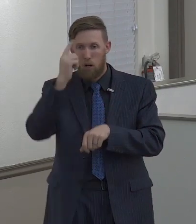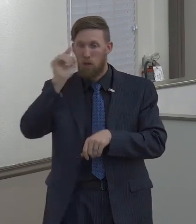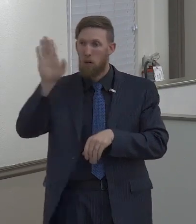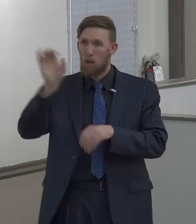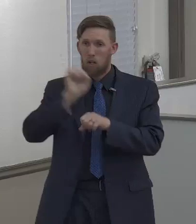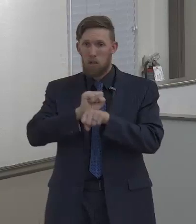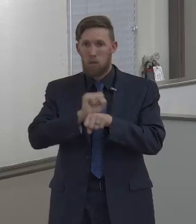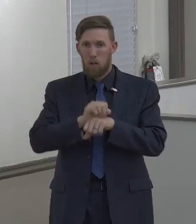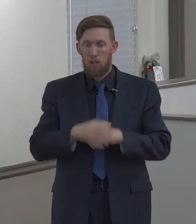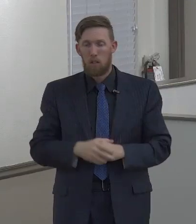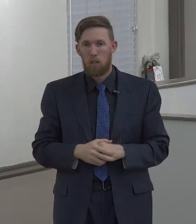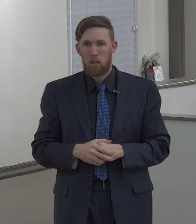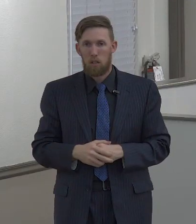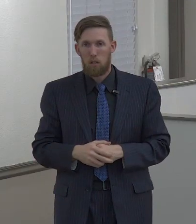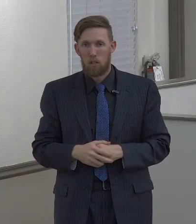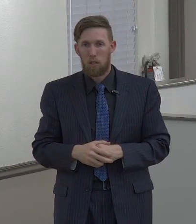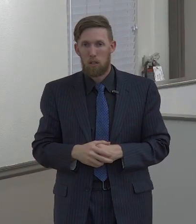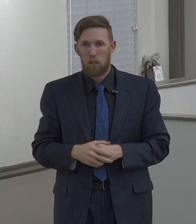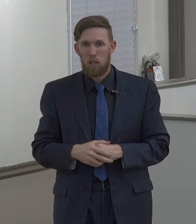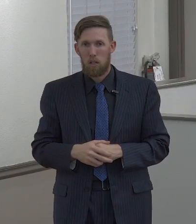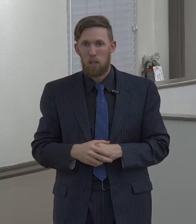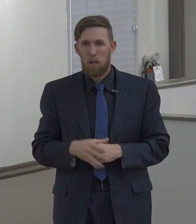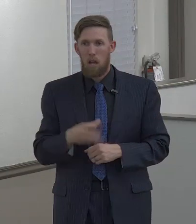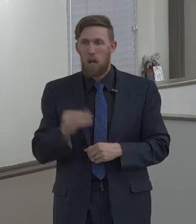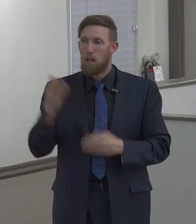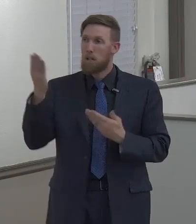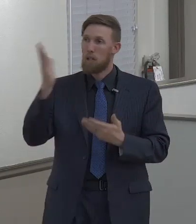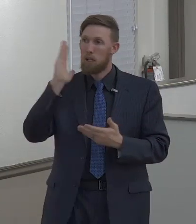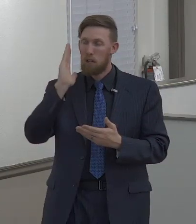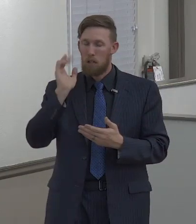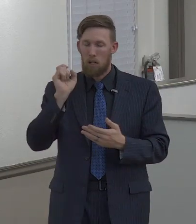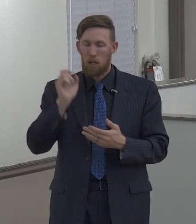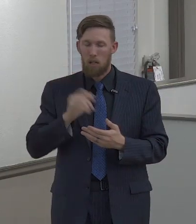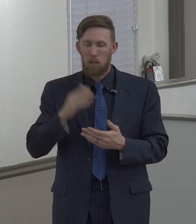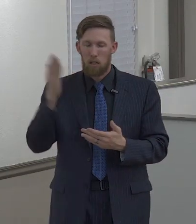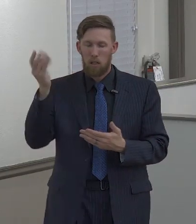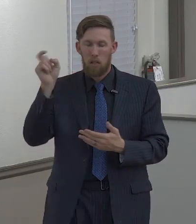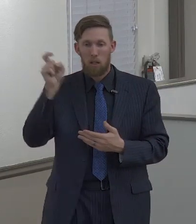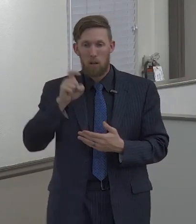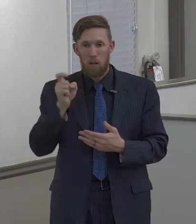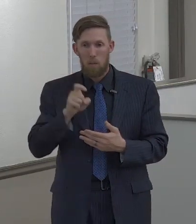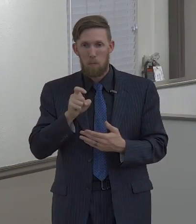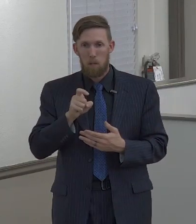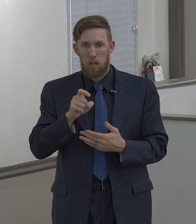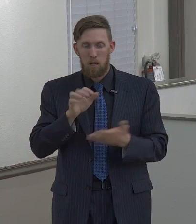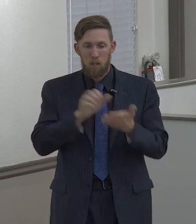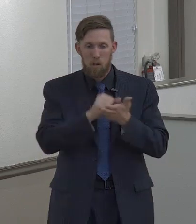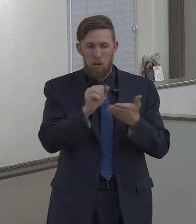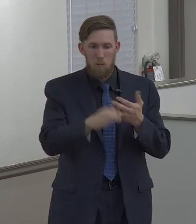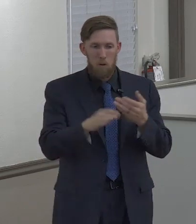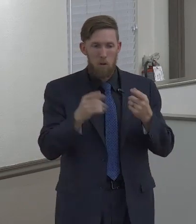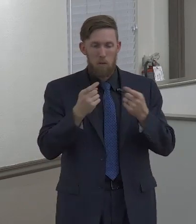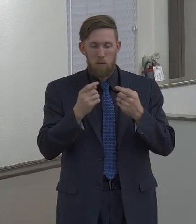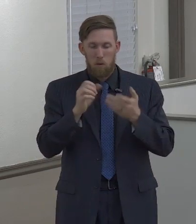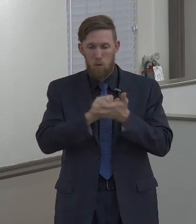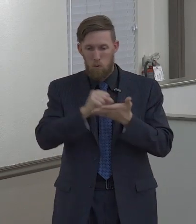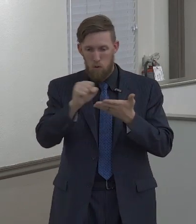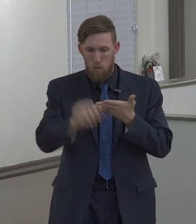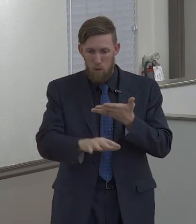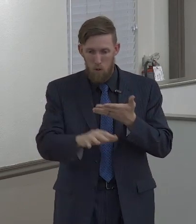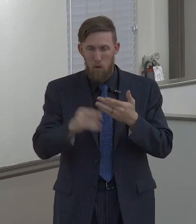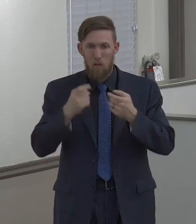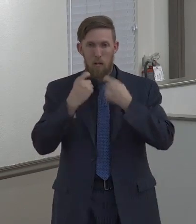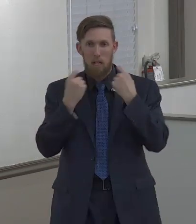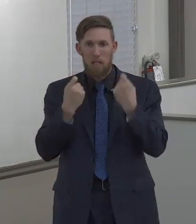God must protect the church. God must deal with sins in the church and that is why anger, wrath and malice are